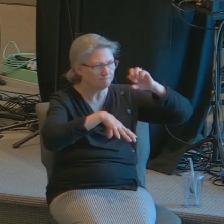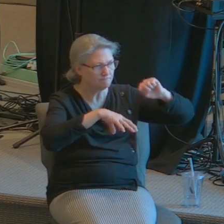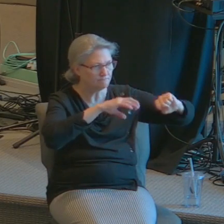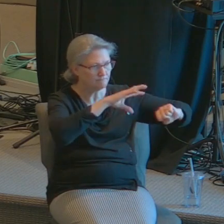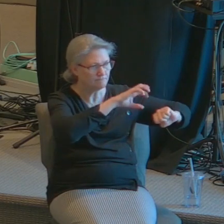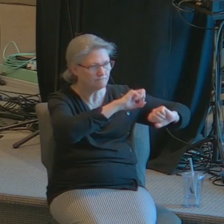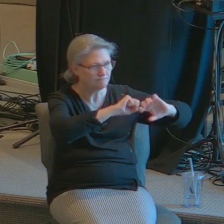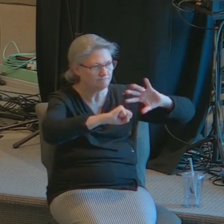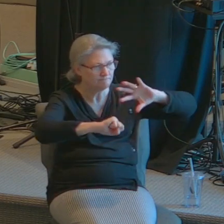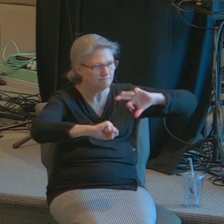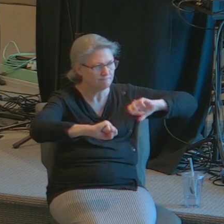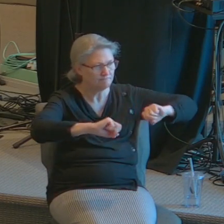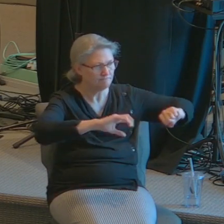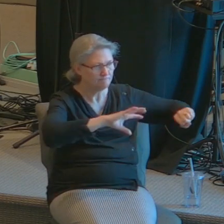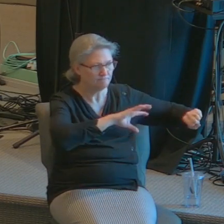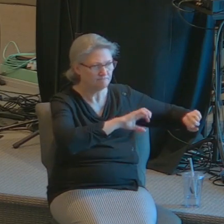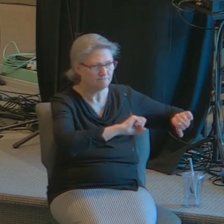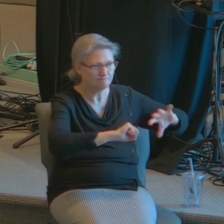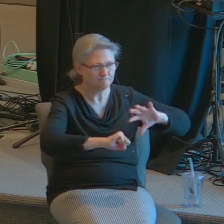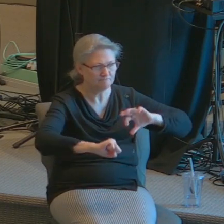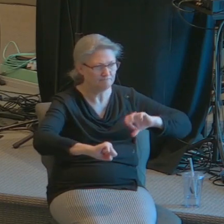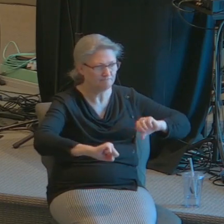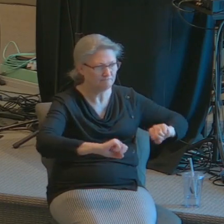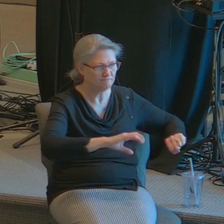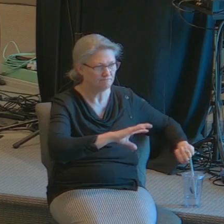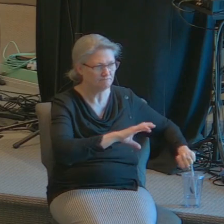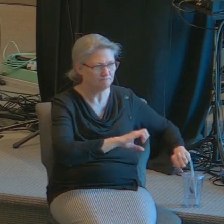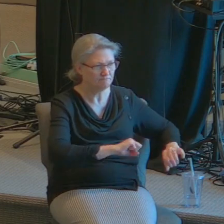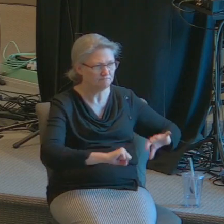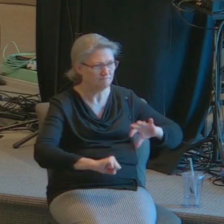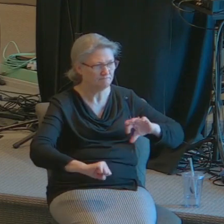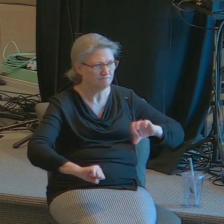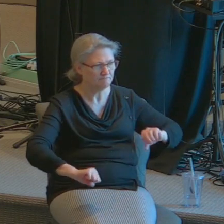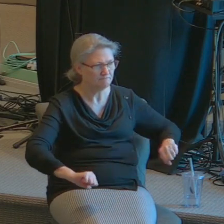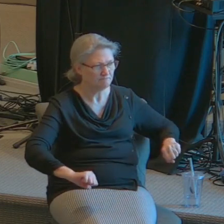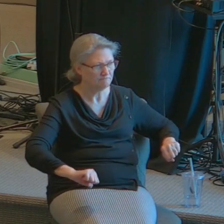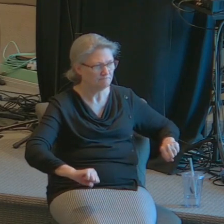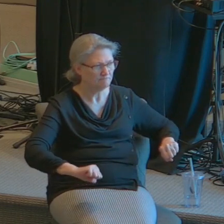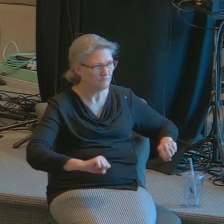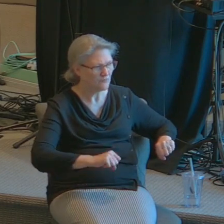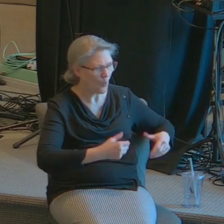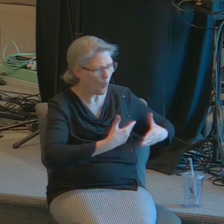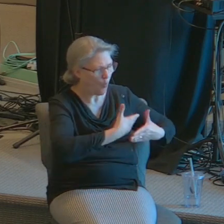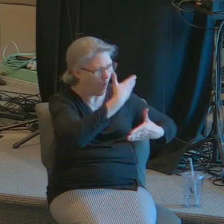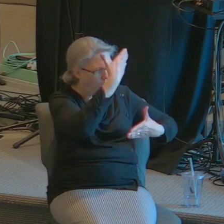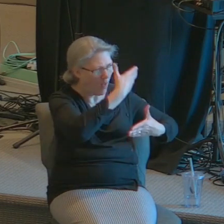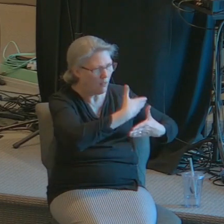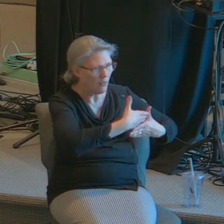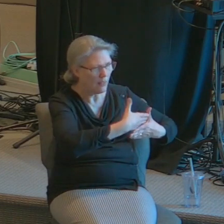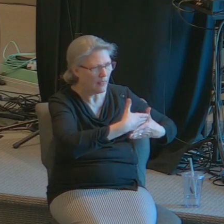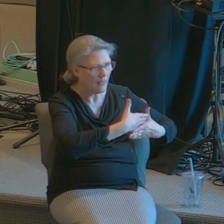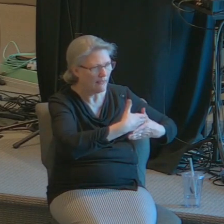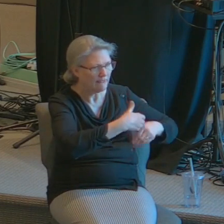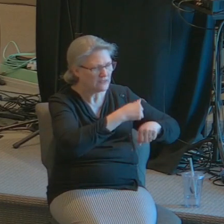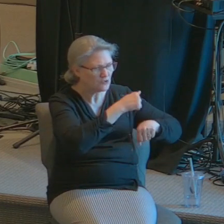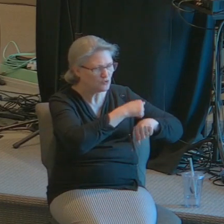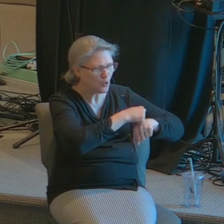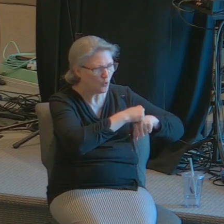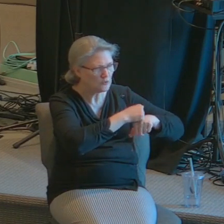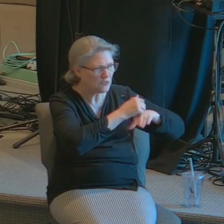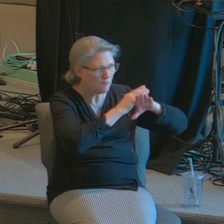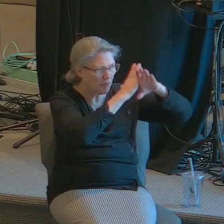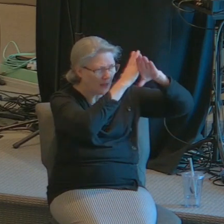slowly slowly and intricately he begins to move the stones that separated